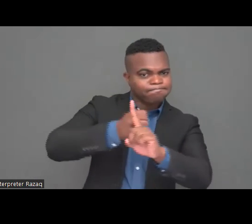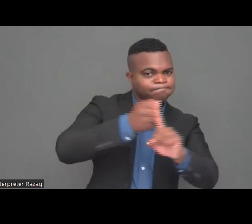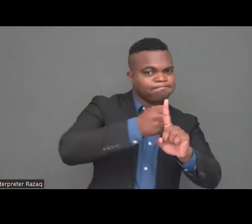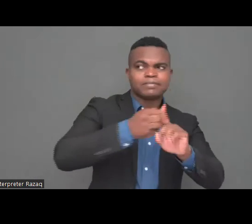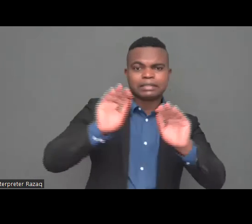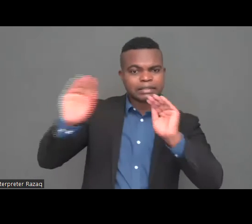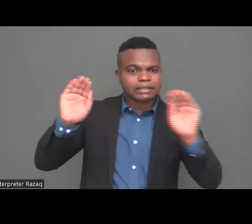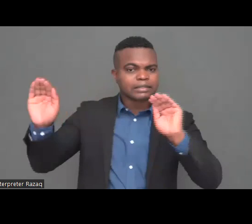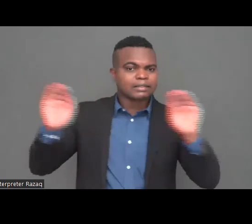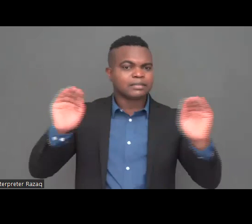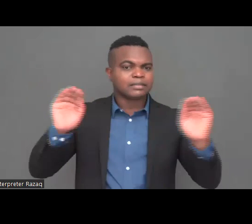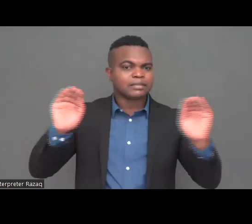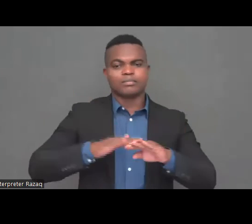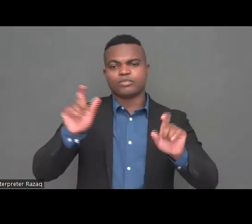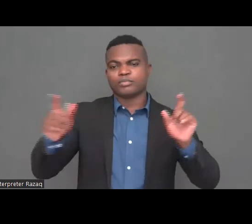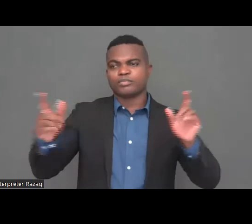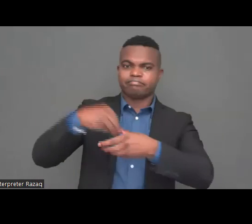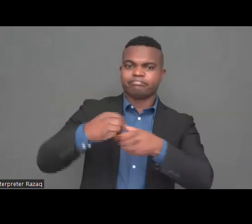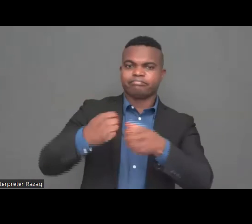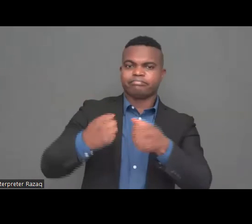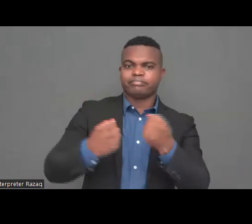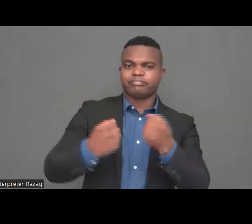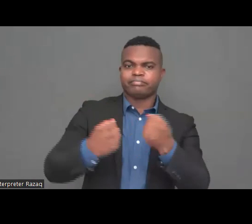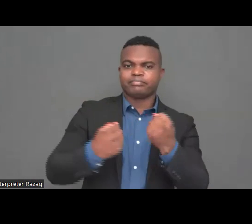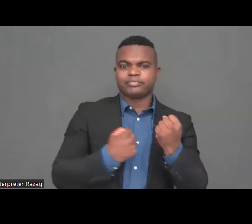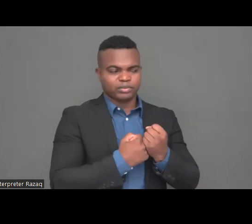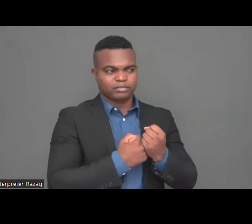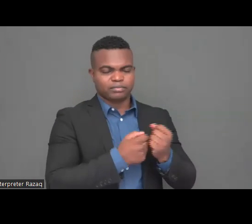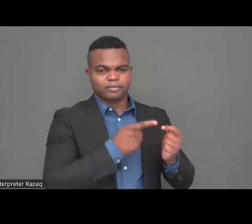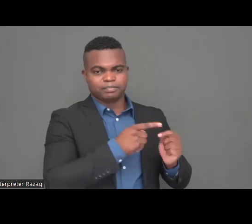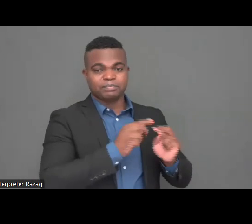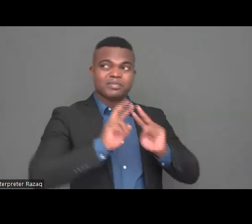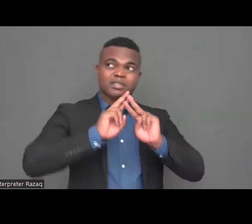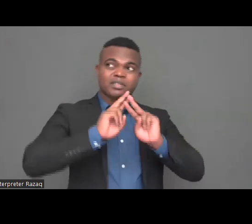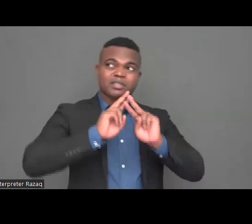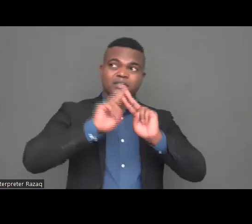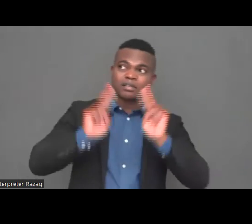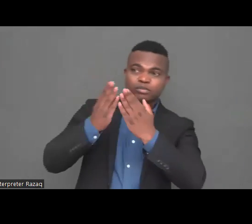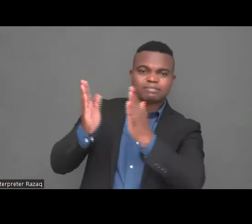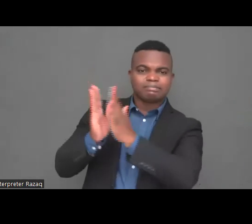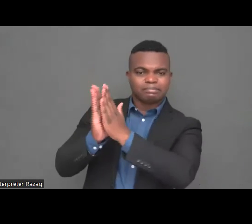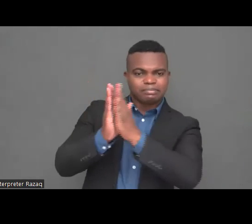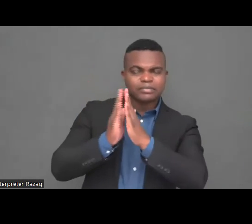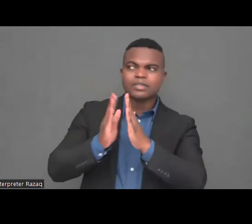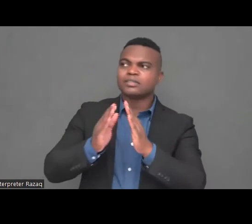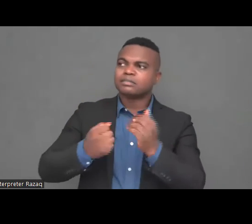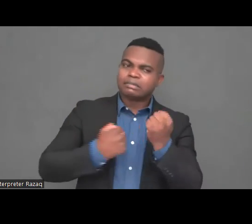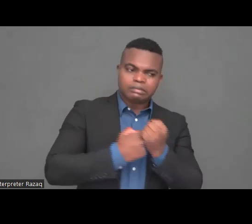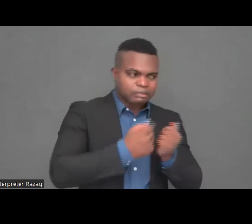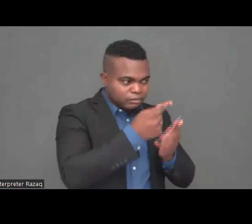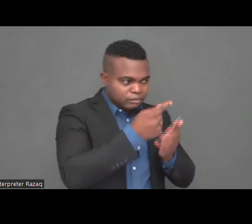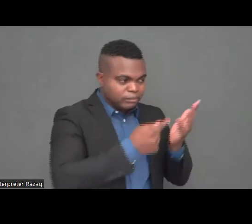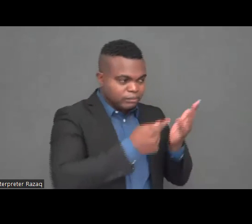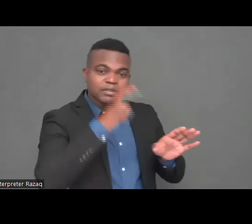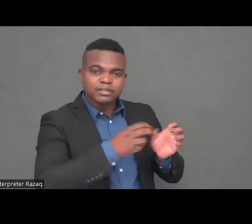the necessary support and to respect as I said at the beginning of my initial remarks their